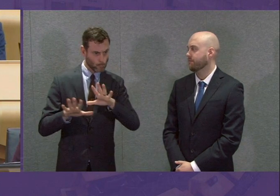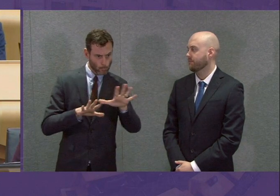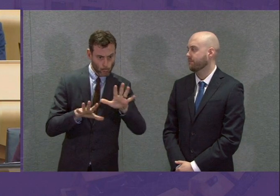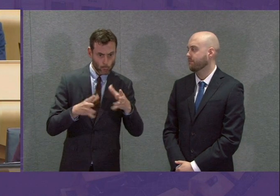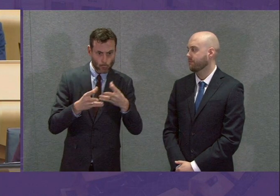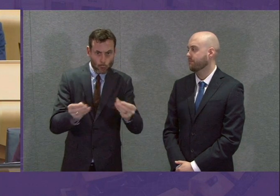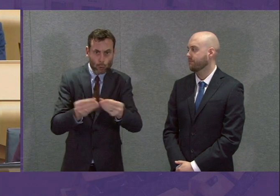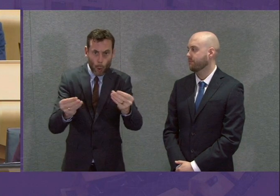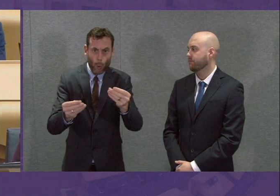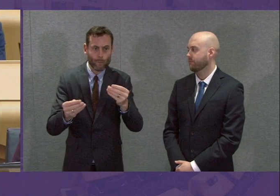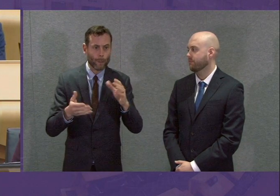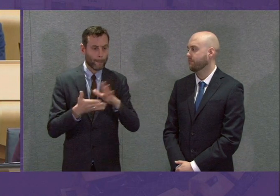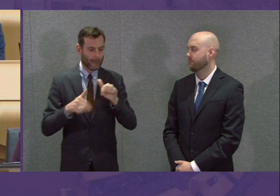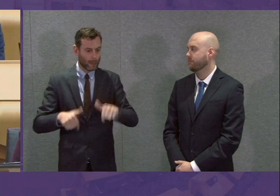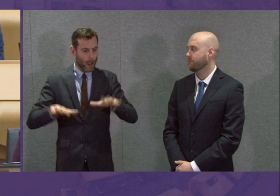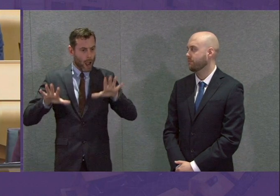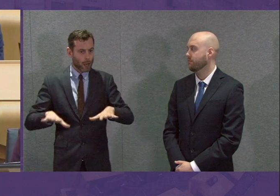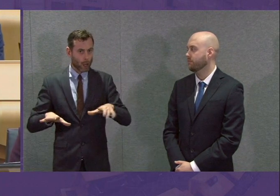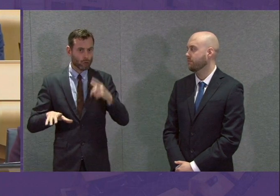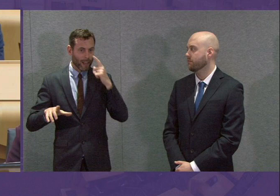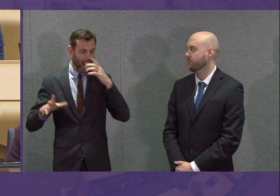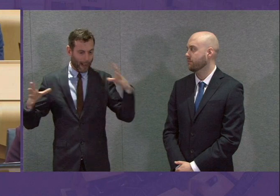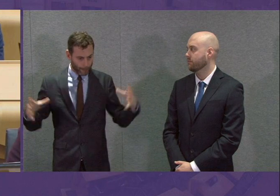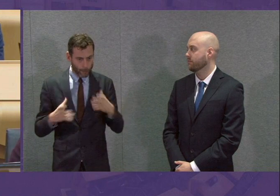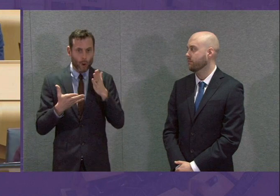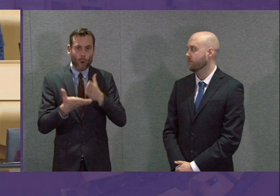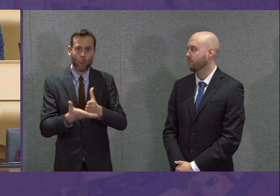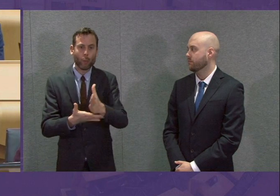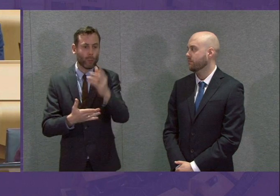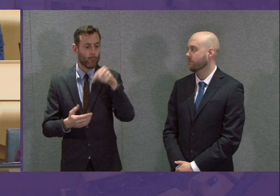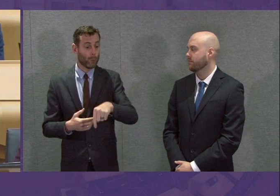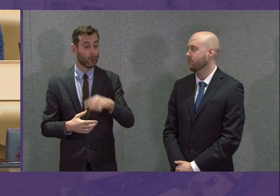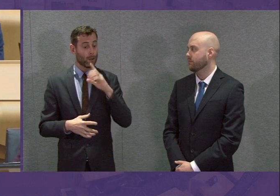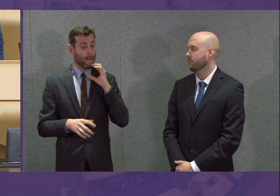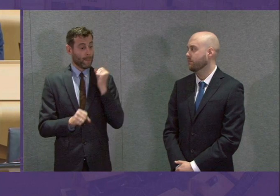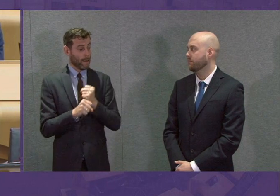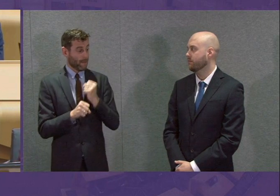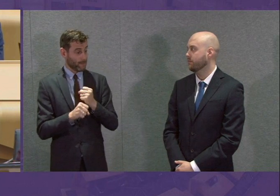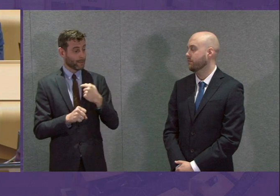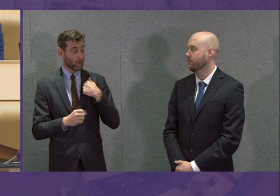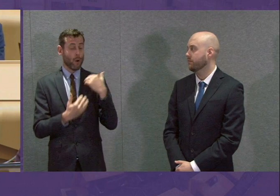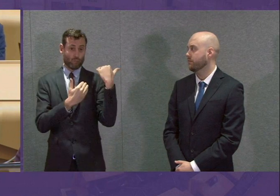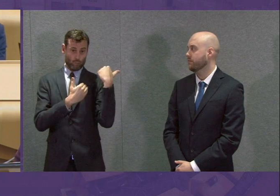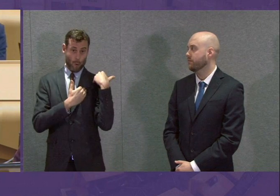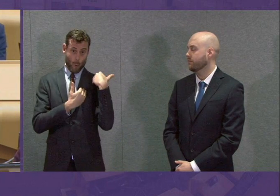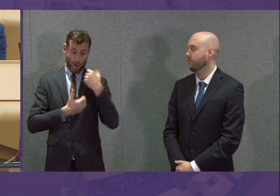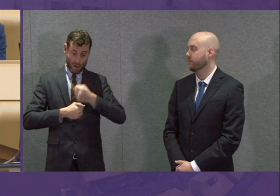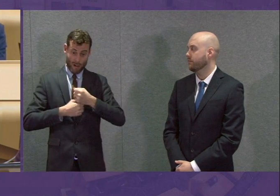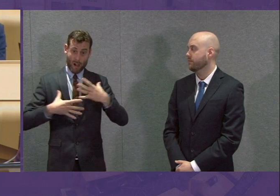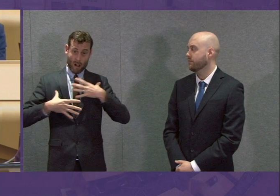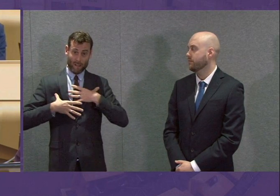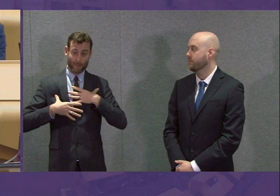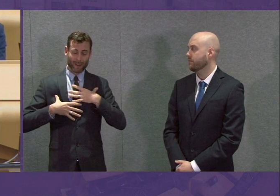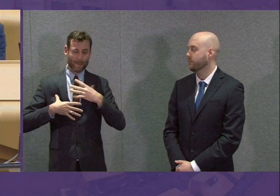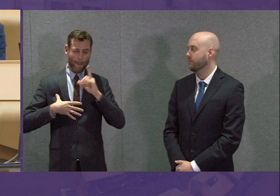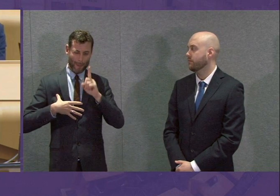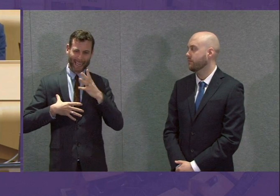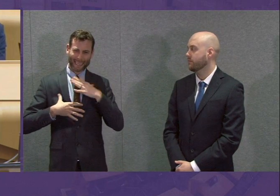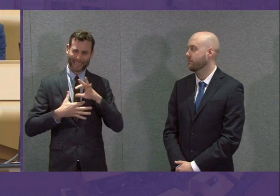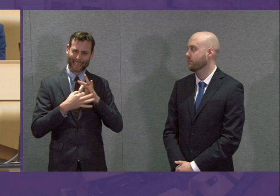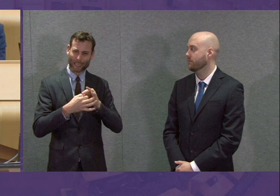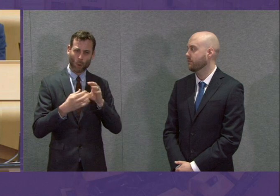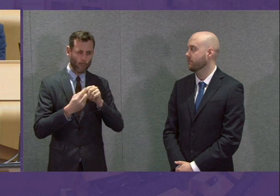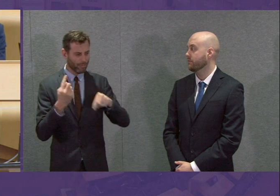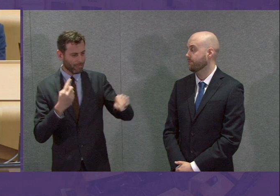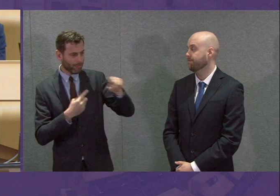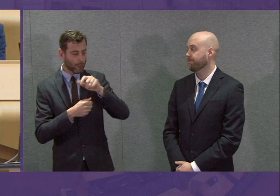enormous challenge. Government's got a leadership role here, but I'll be candid. Government can't do it all on its own. We try to think of